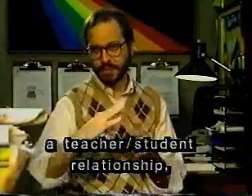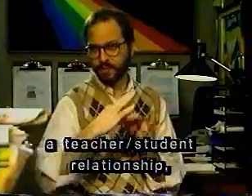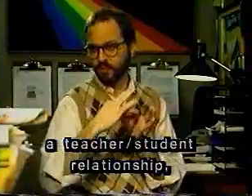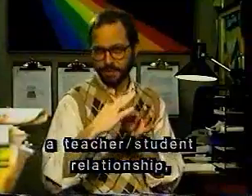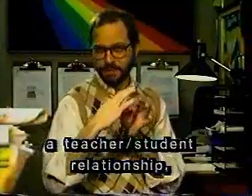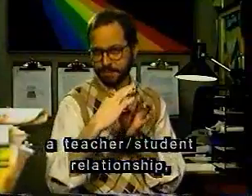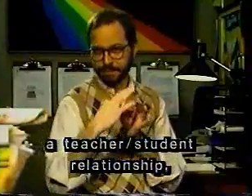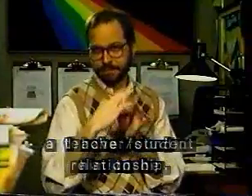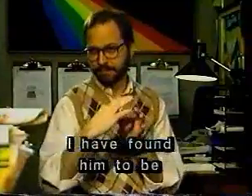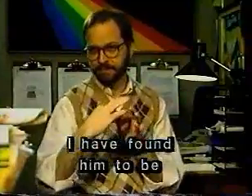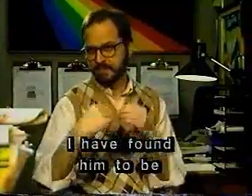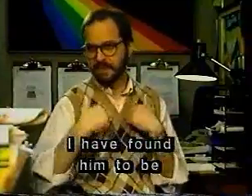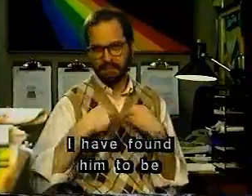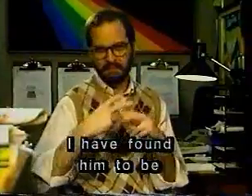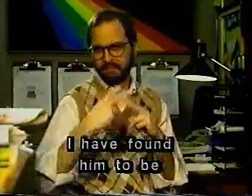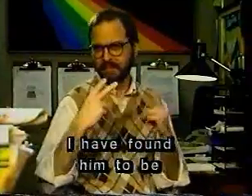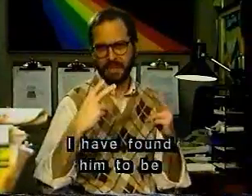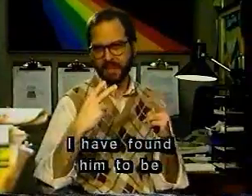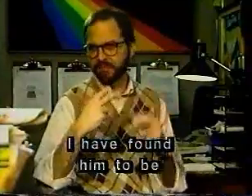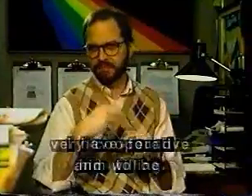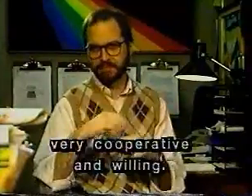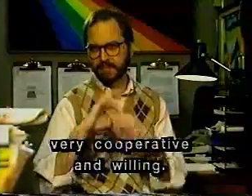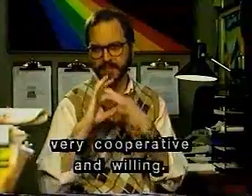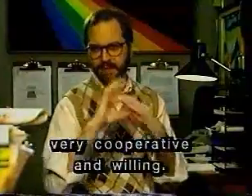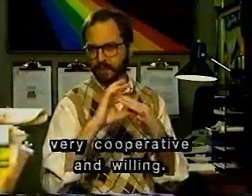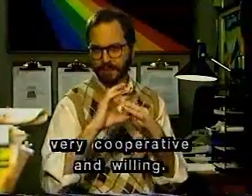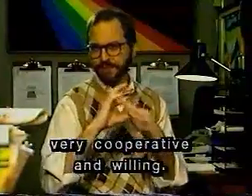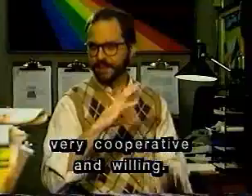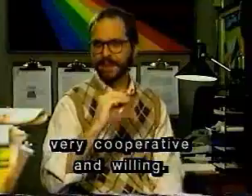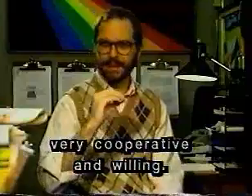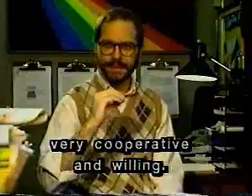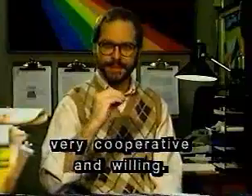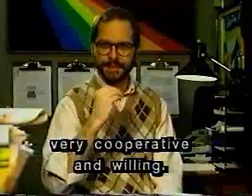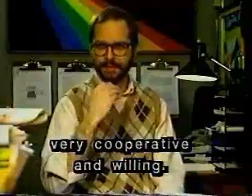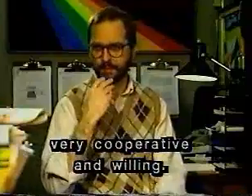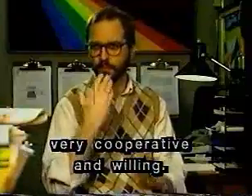I have found him to be very cooperative and willing.